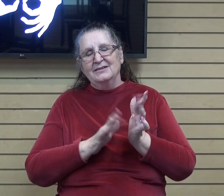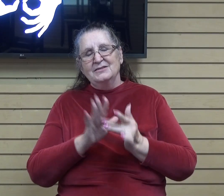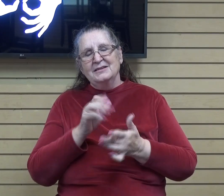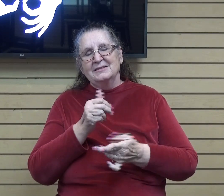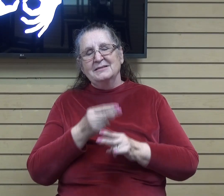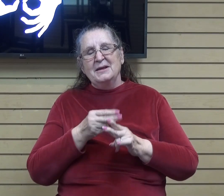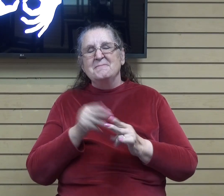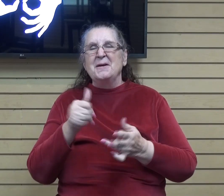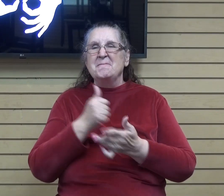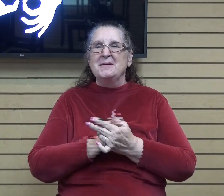Amen.